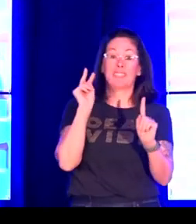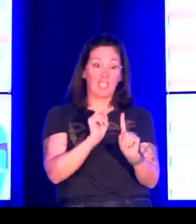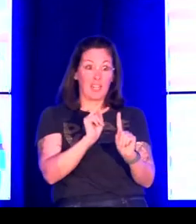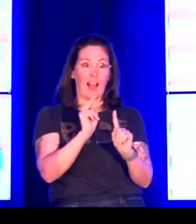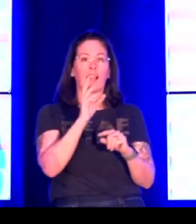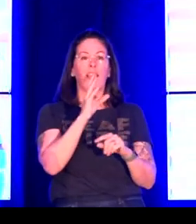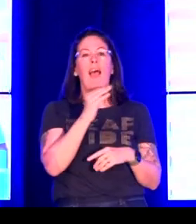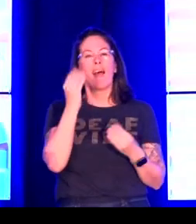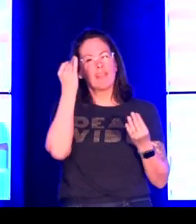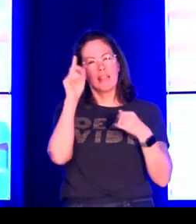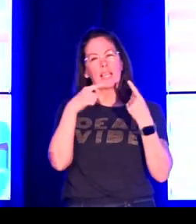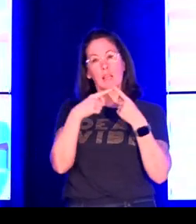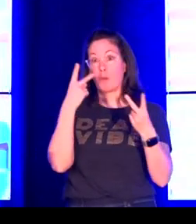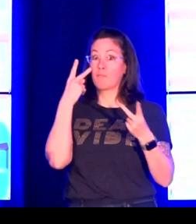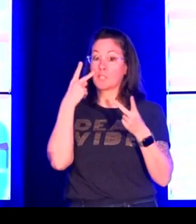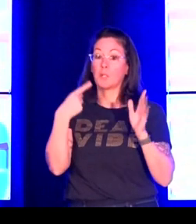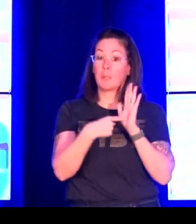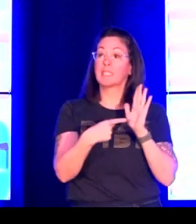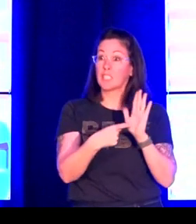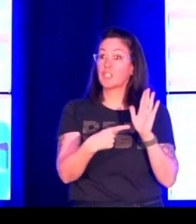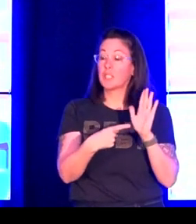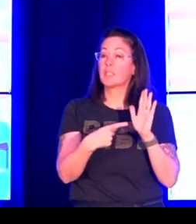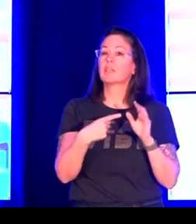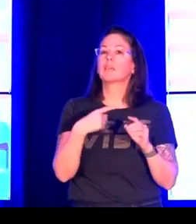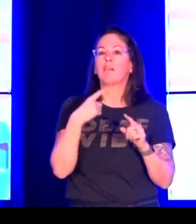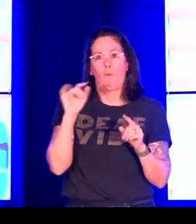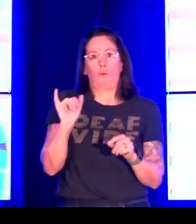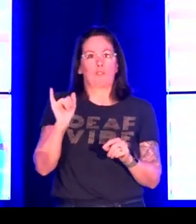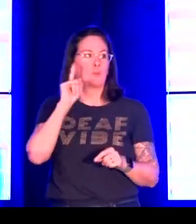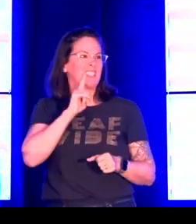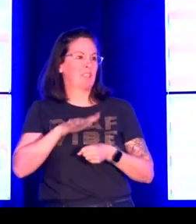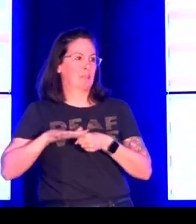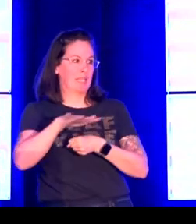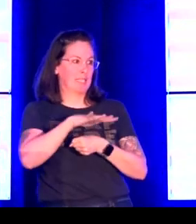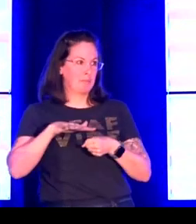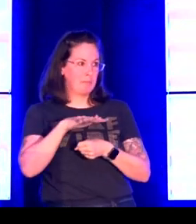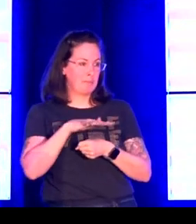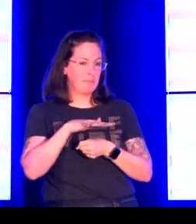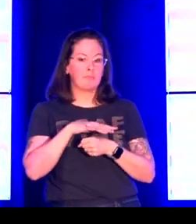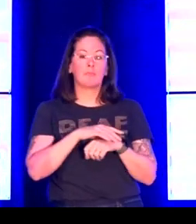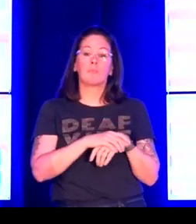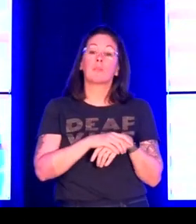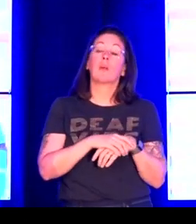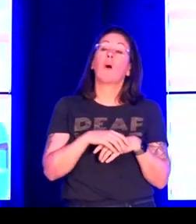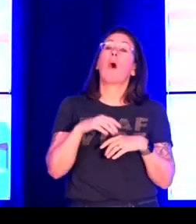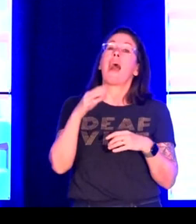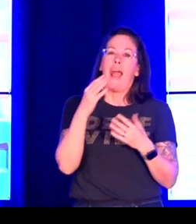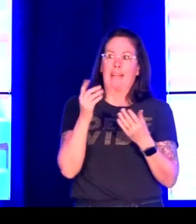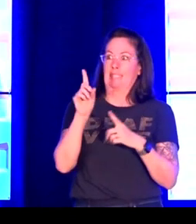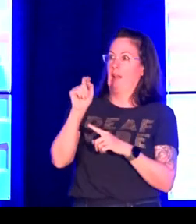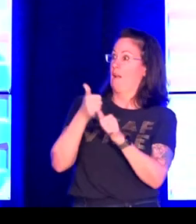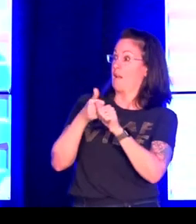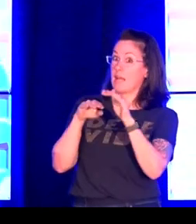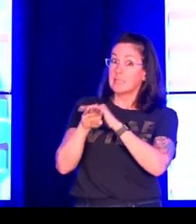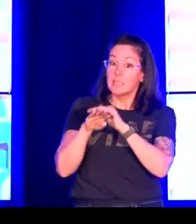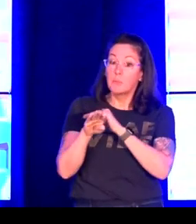think about the kind of research that I do and the work that I'm doing. How we are making sure that representation is